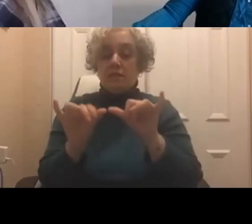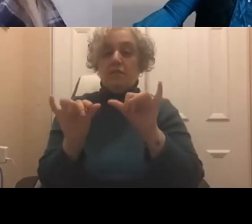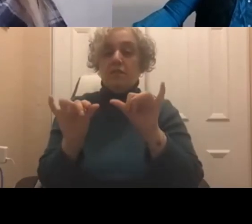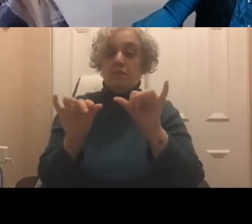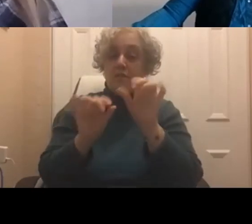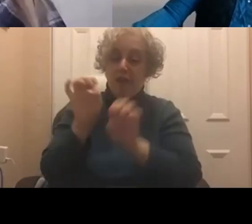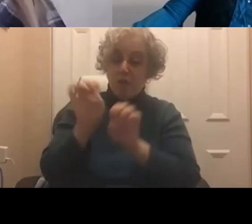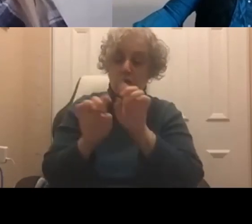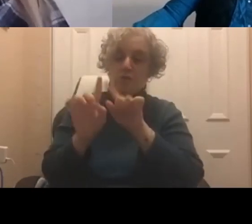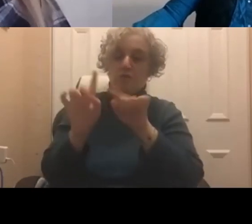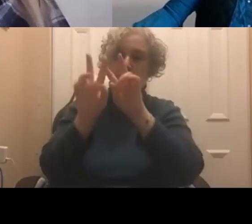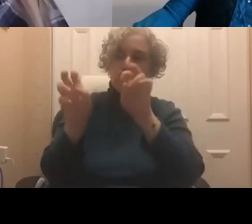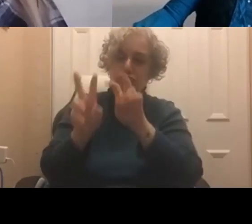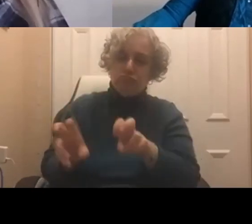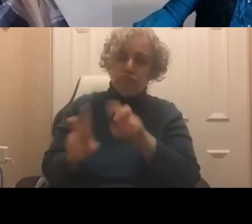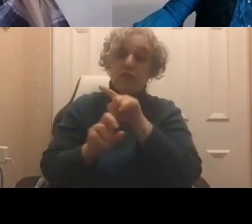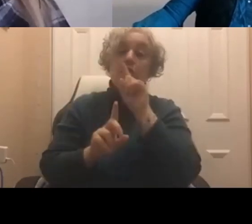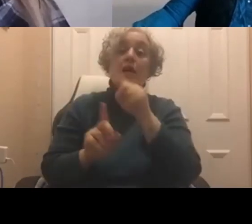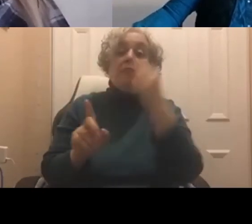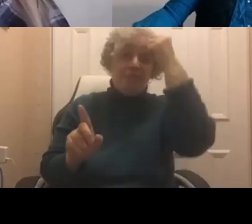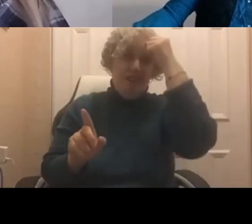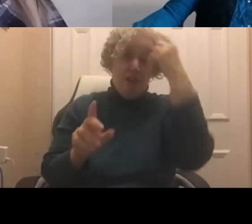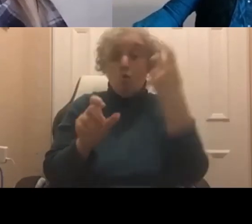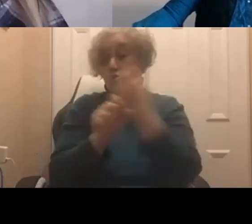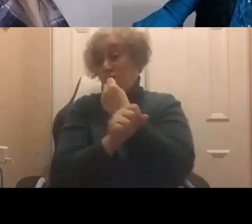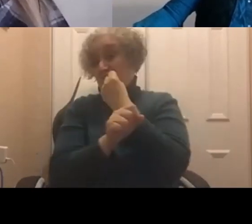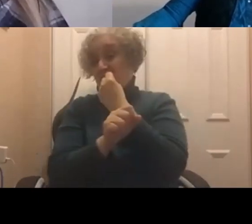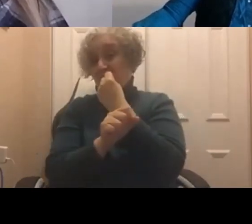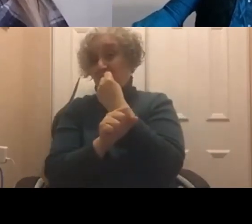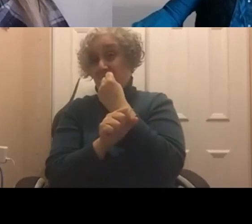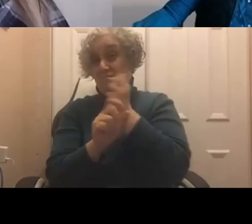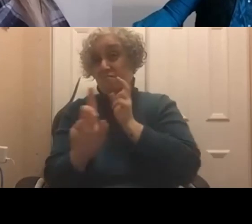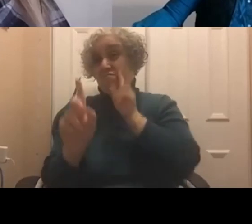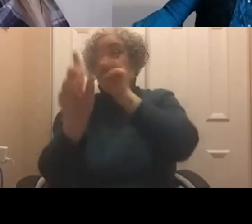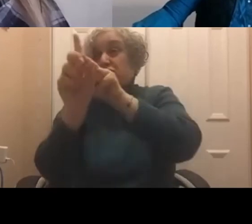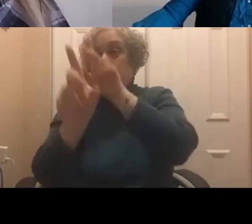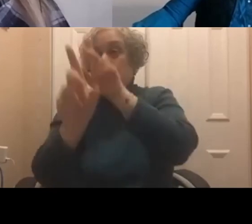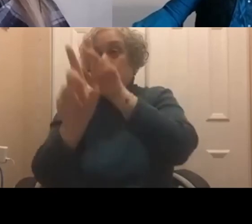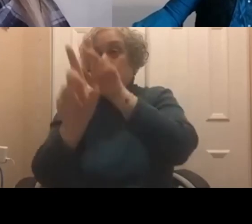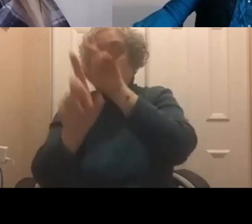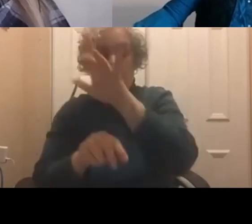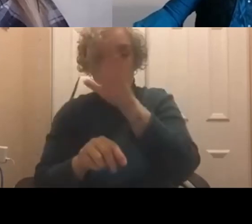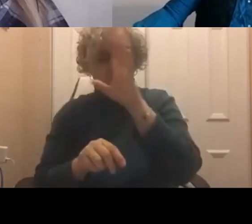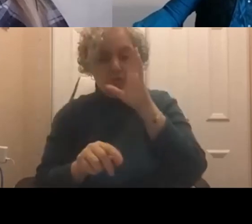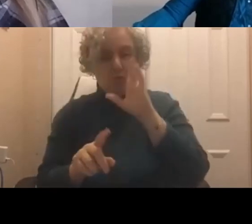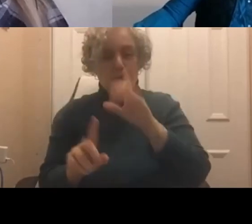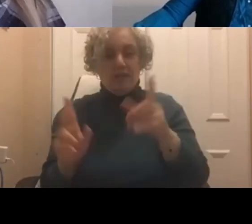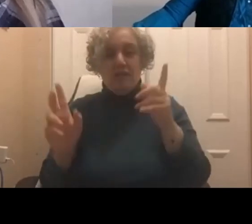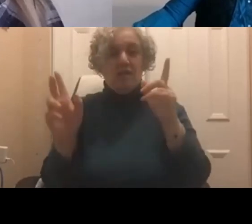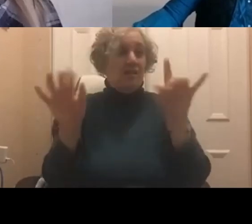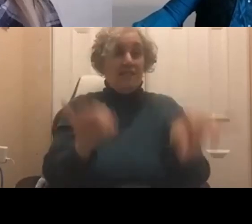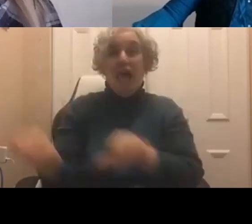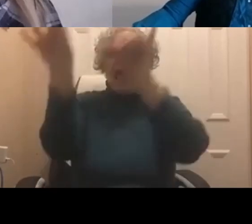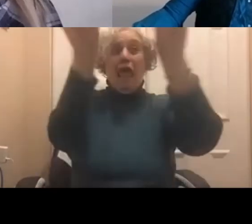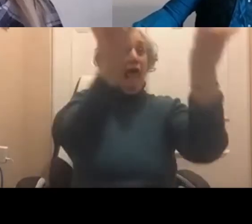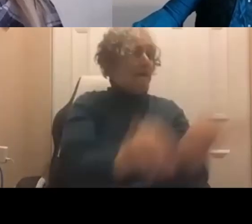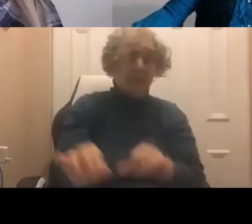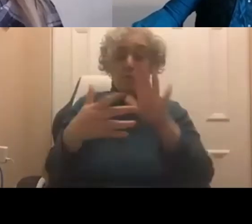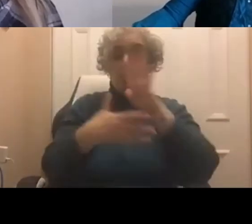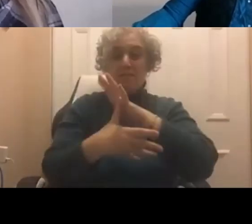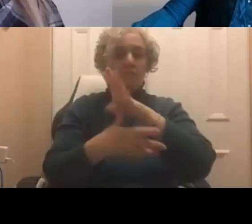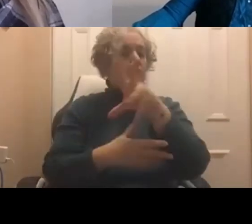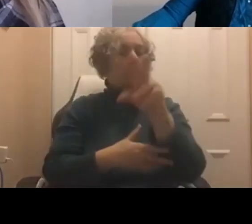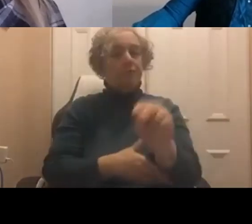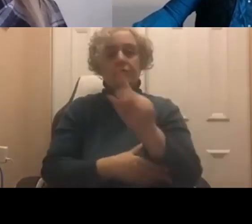we're still thinking this winner takes all, one size fits all, this is the priority, this is the